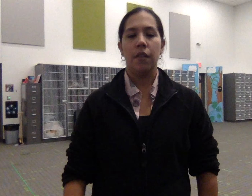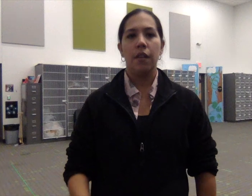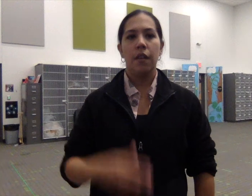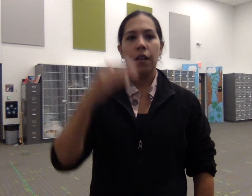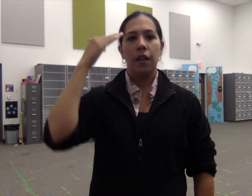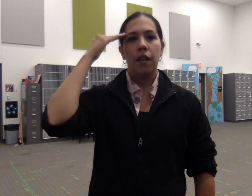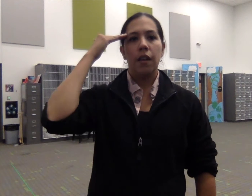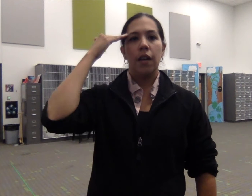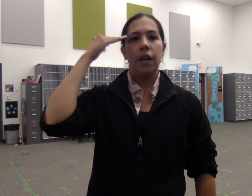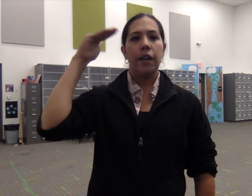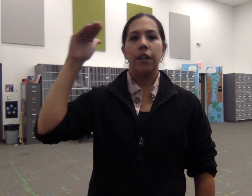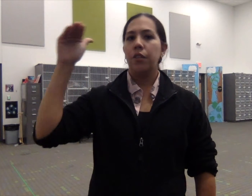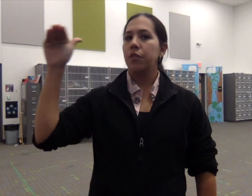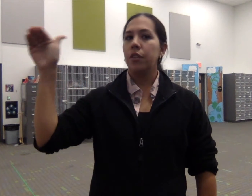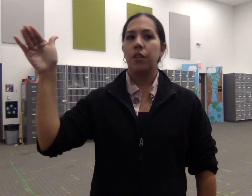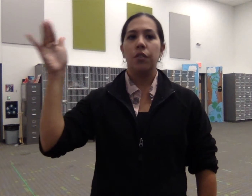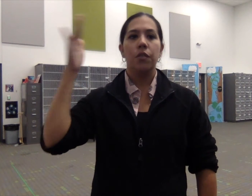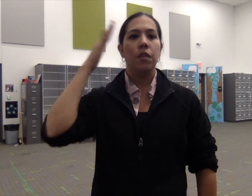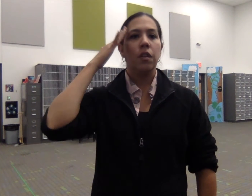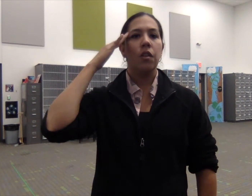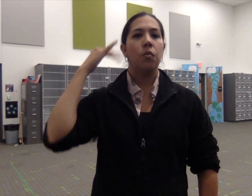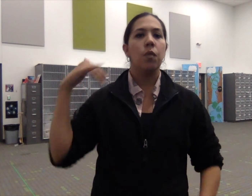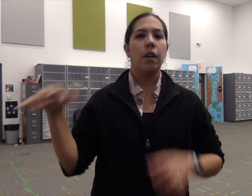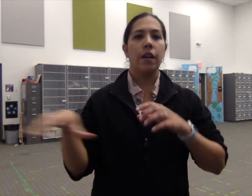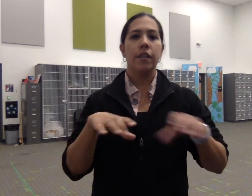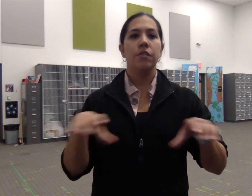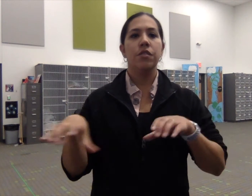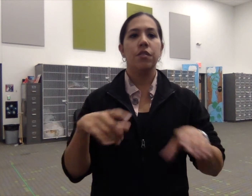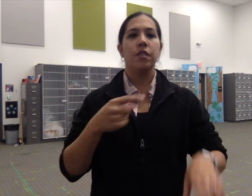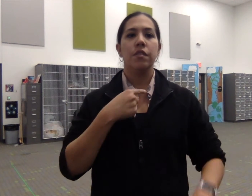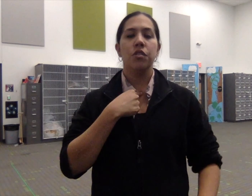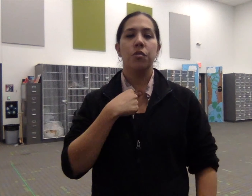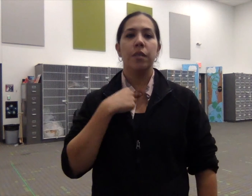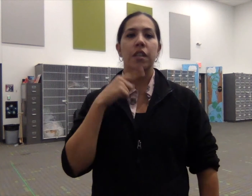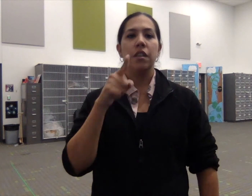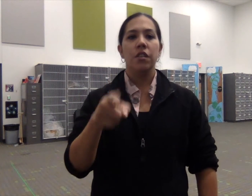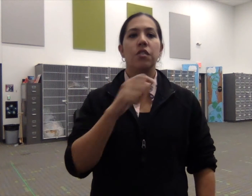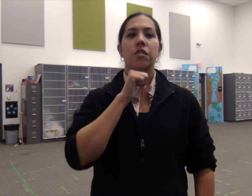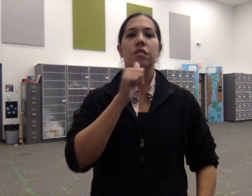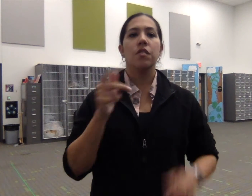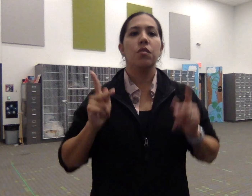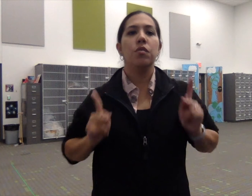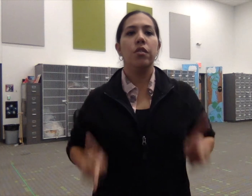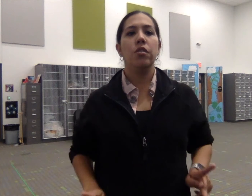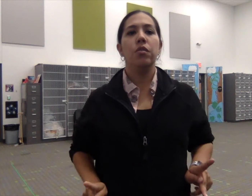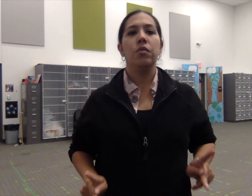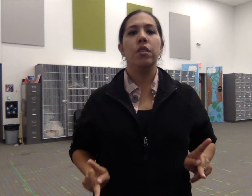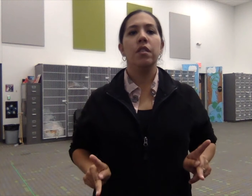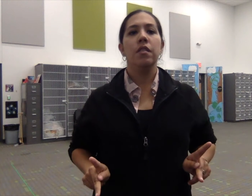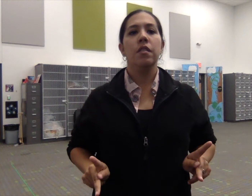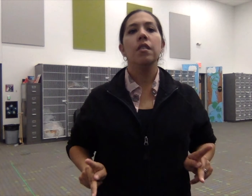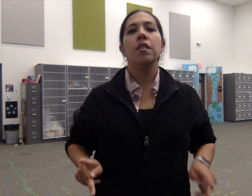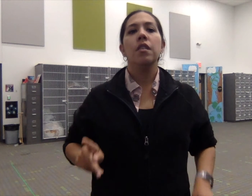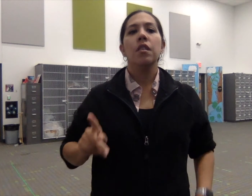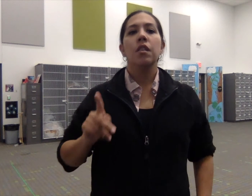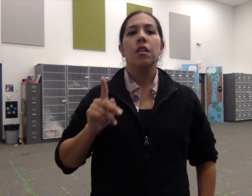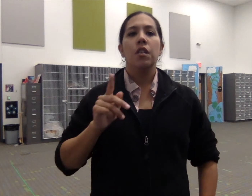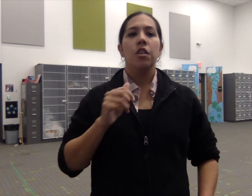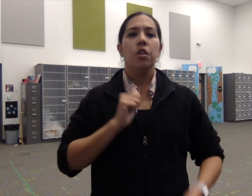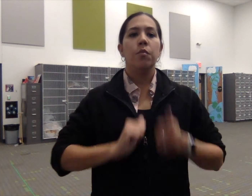I don't know why you do this to me you're so cold you